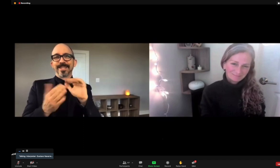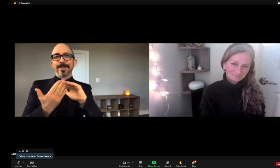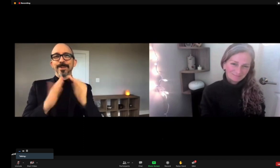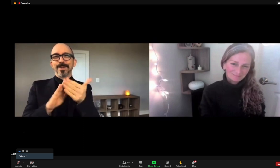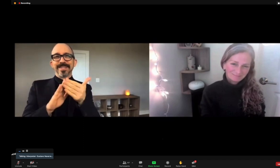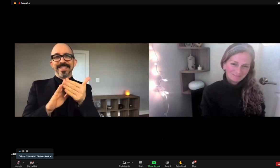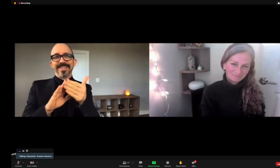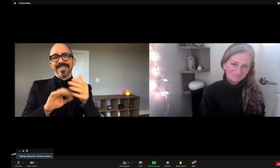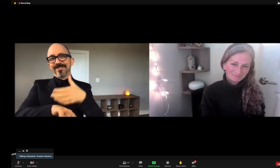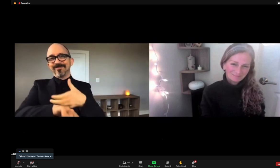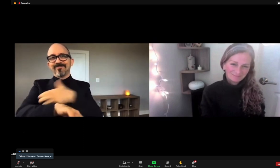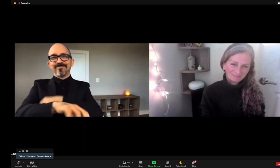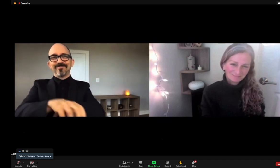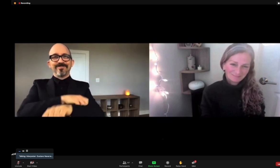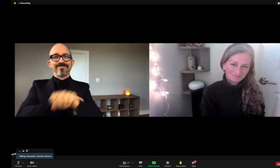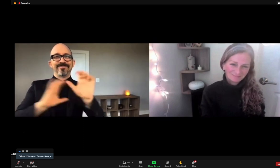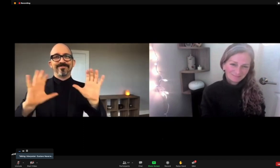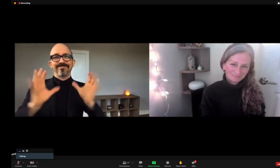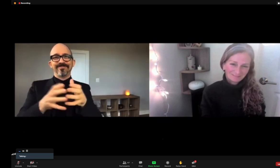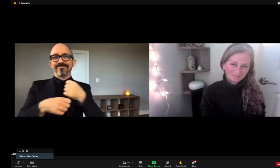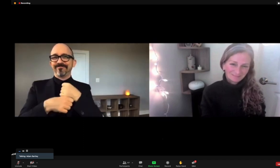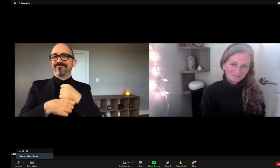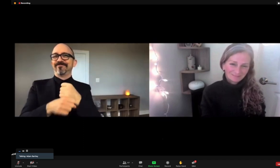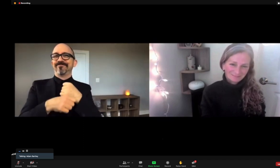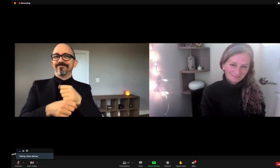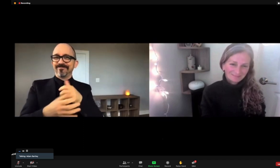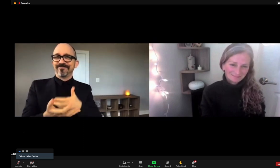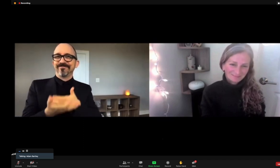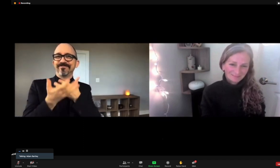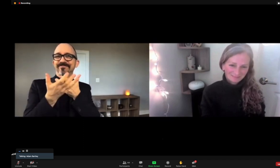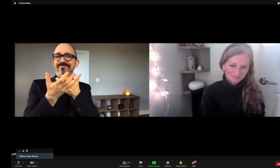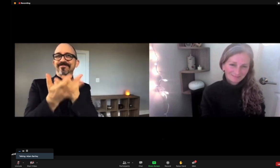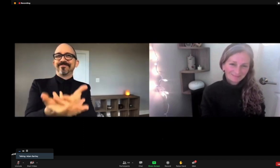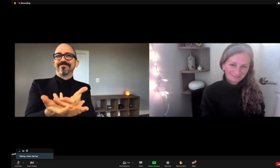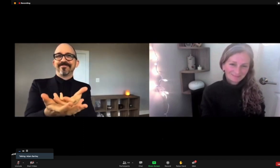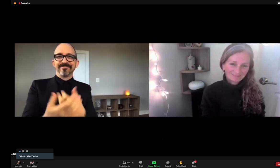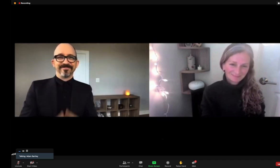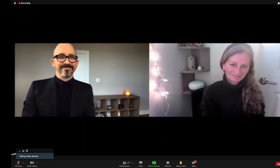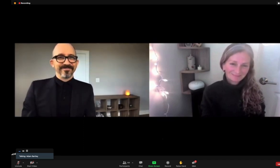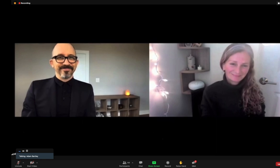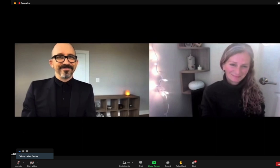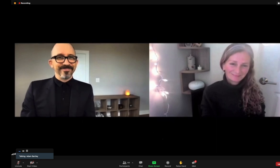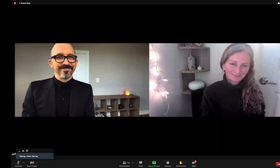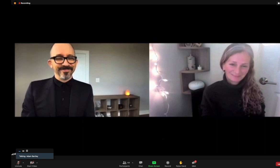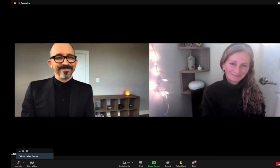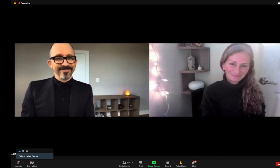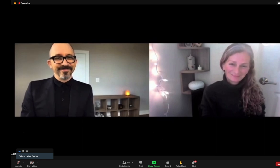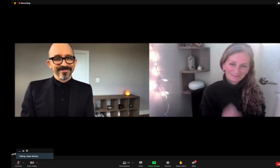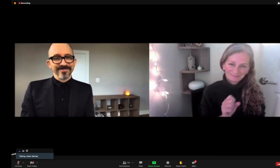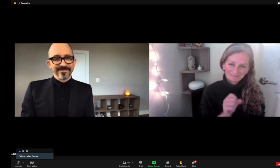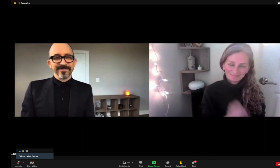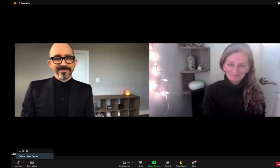Center was great. Truly a sense of community. All of us coming together to co-create something so profound.